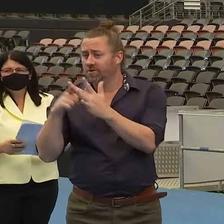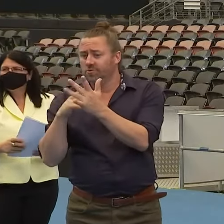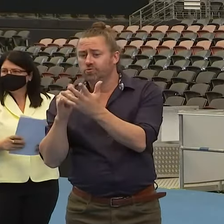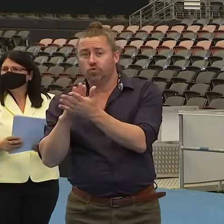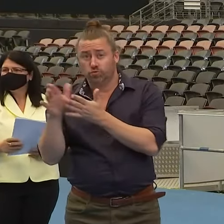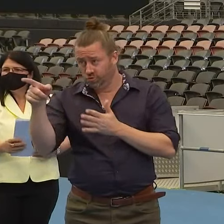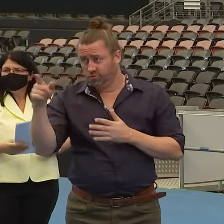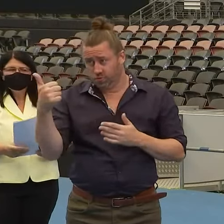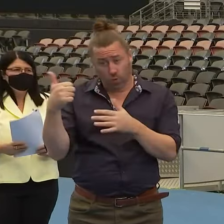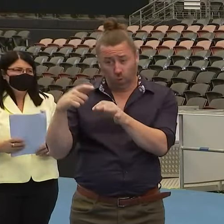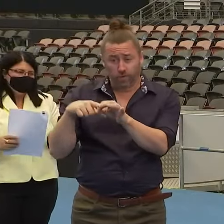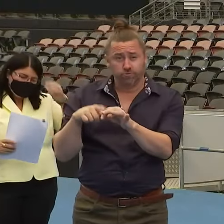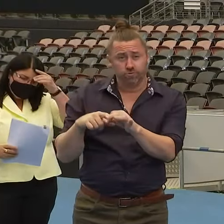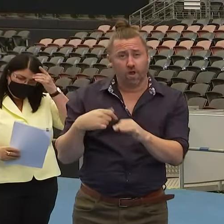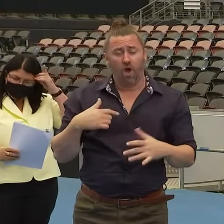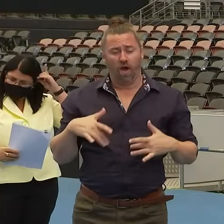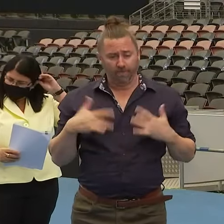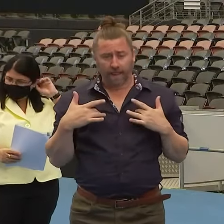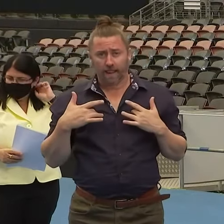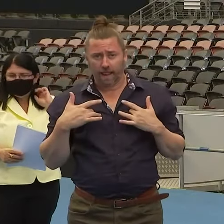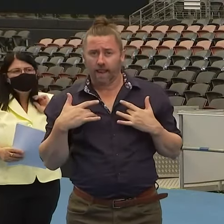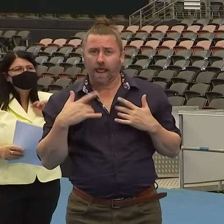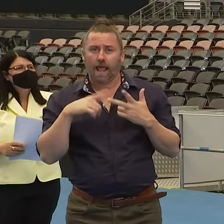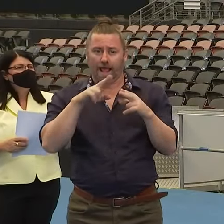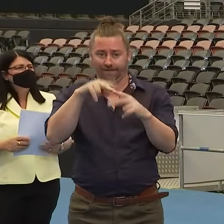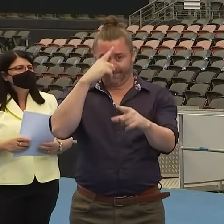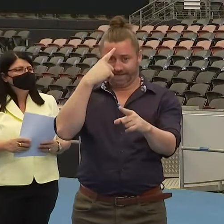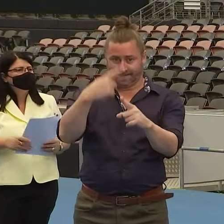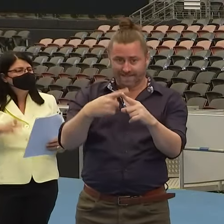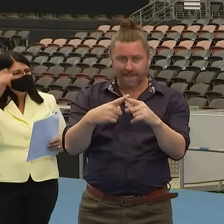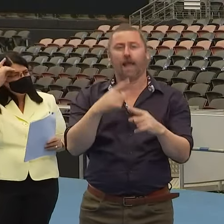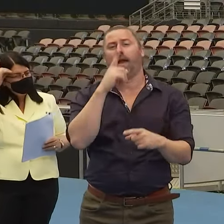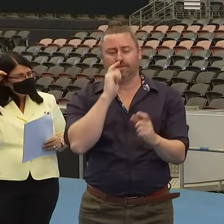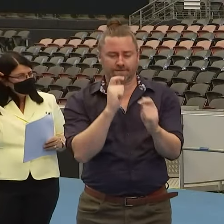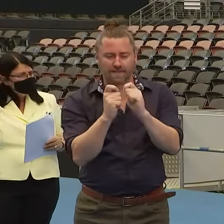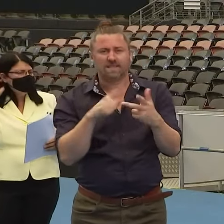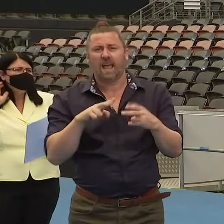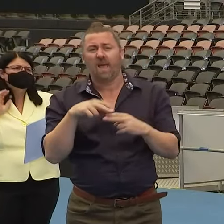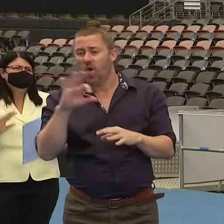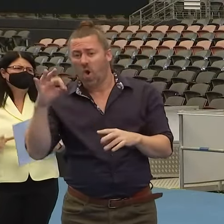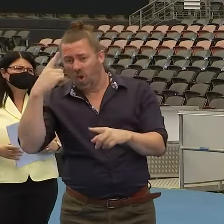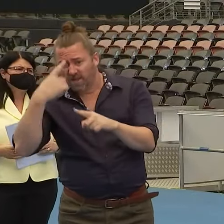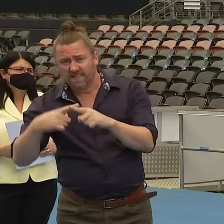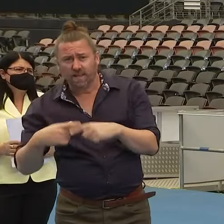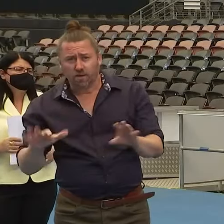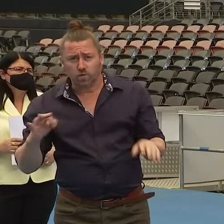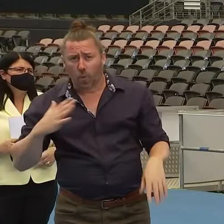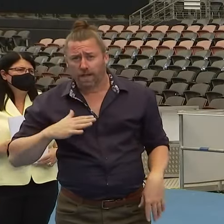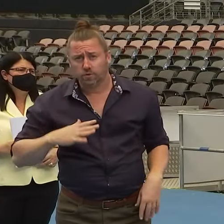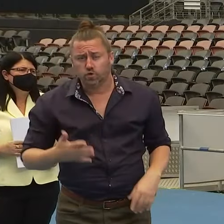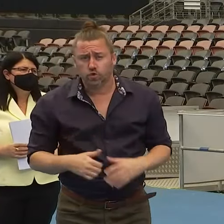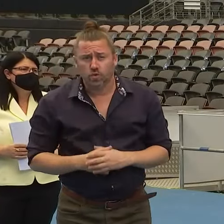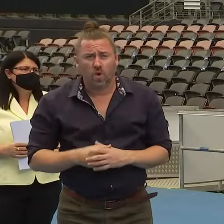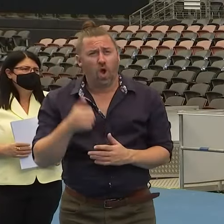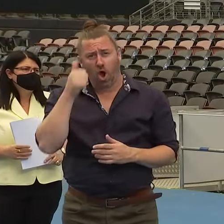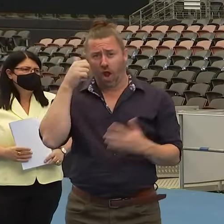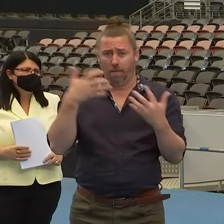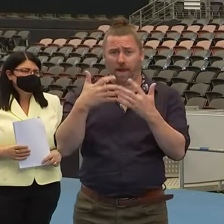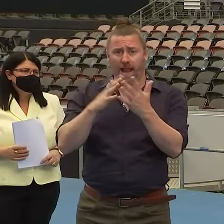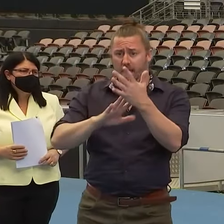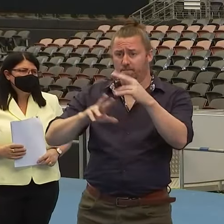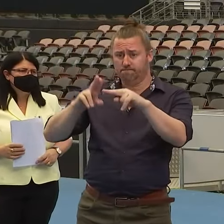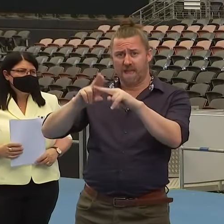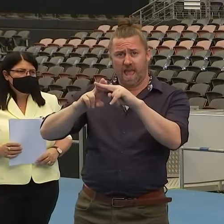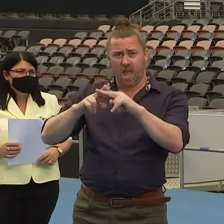common ground here that I think will satisfy the school community, but also parents, especially a lot of parents don't want to administer those